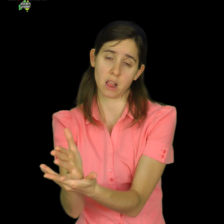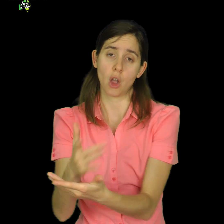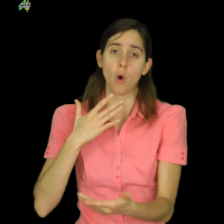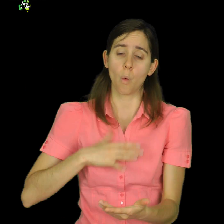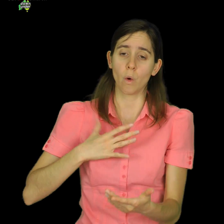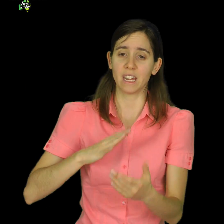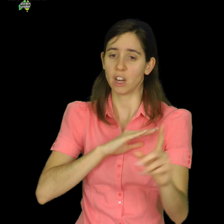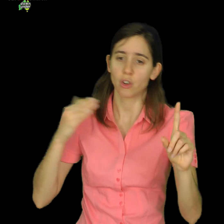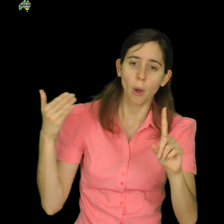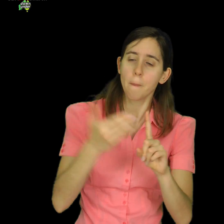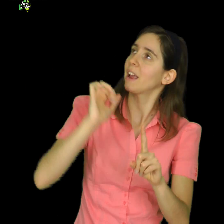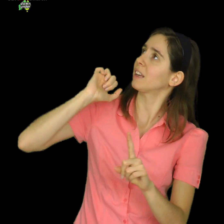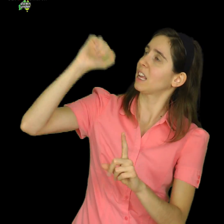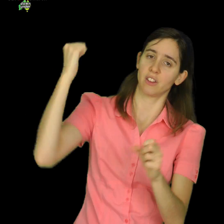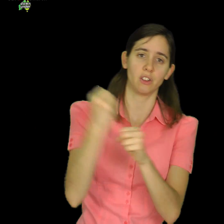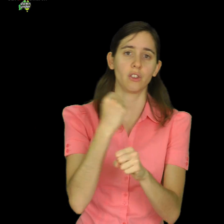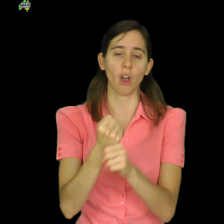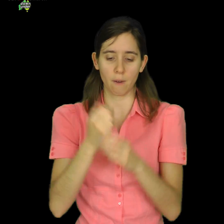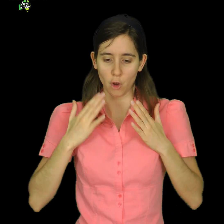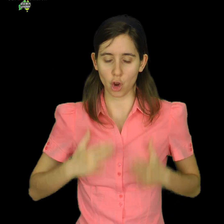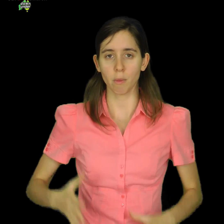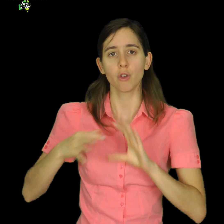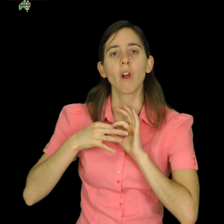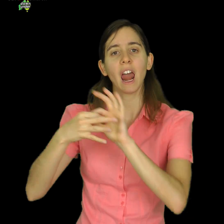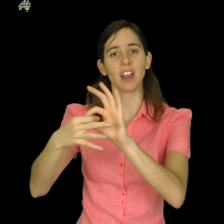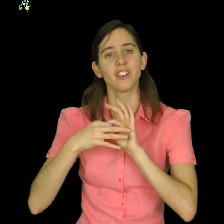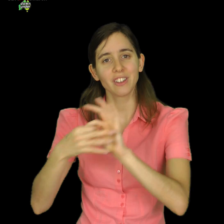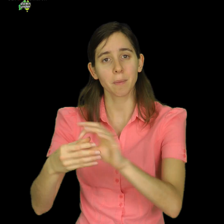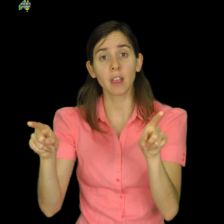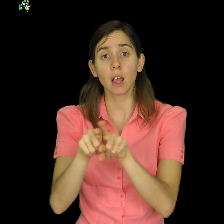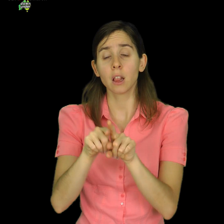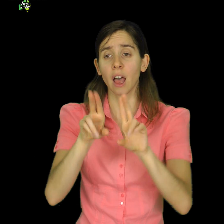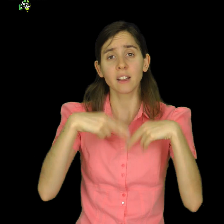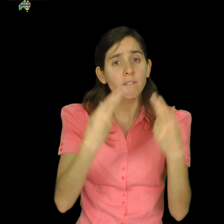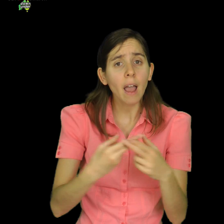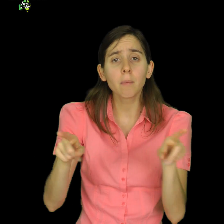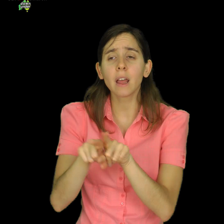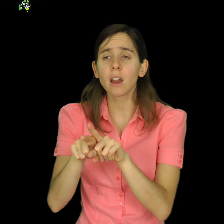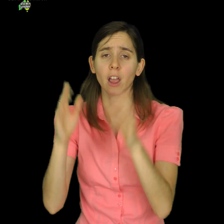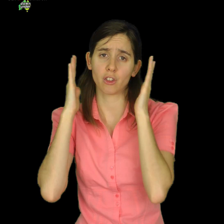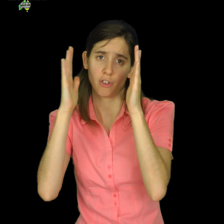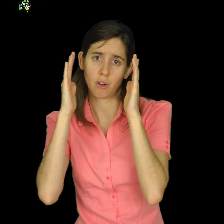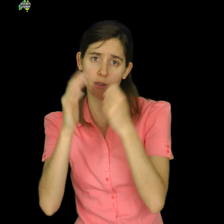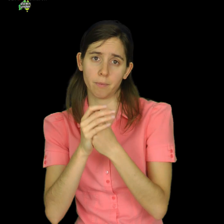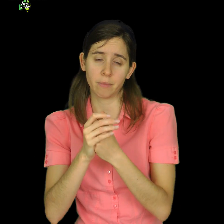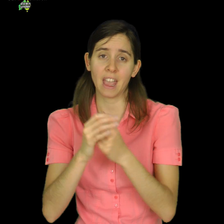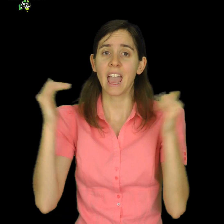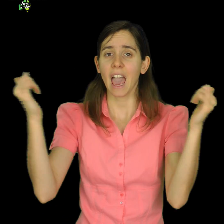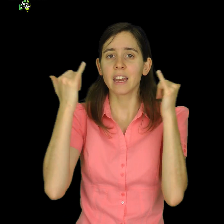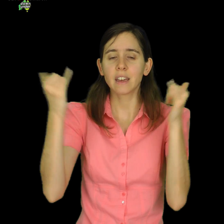design for human relationships like the family and the church. Entertainment media saturation has become so